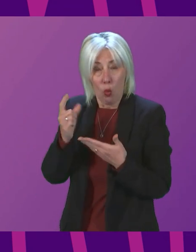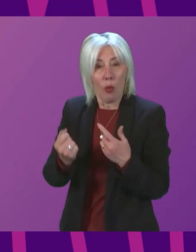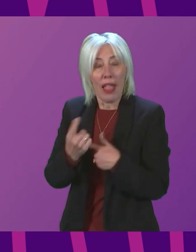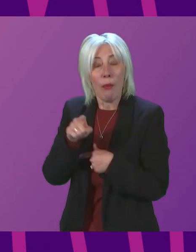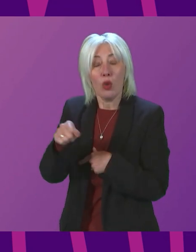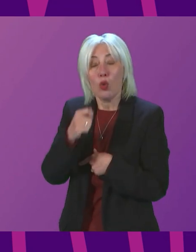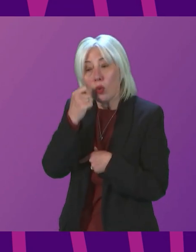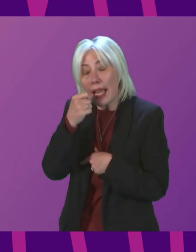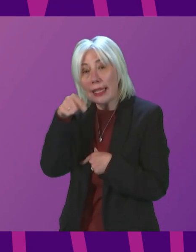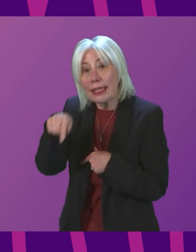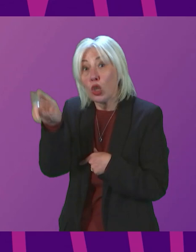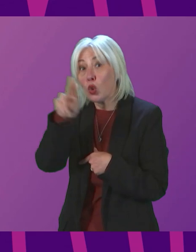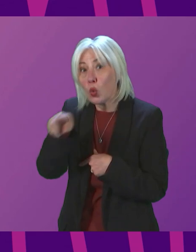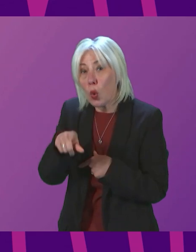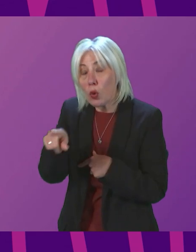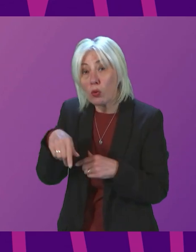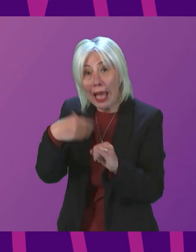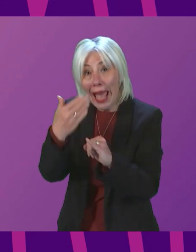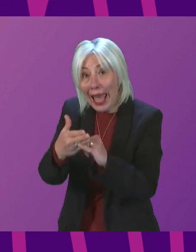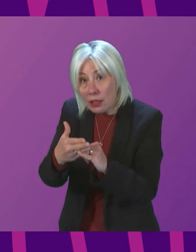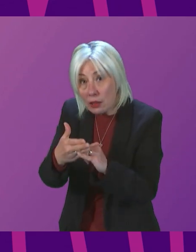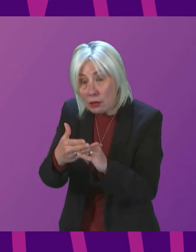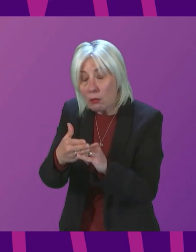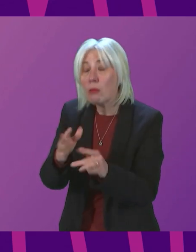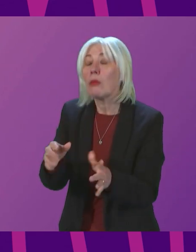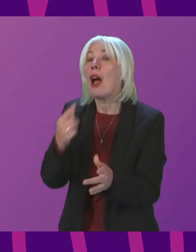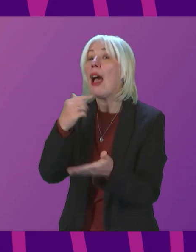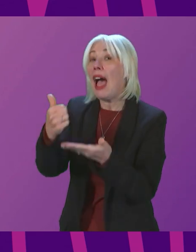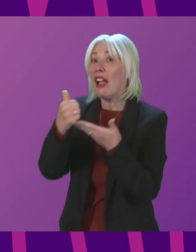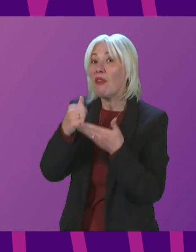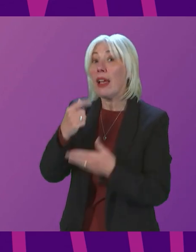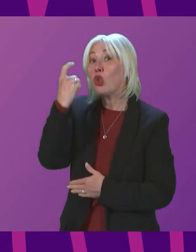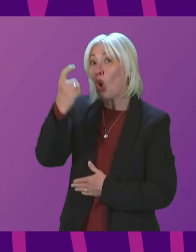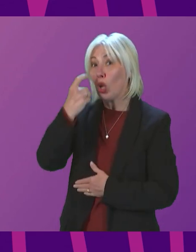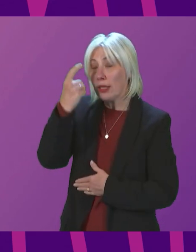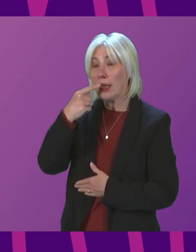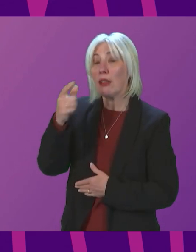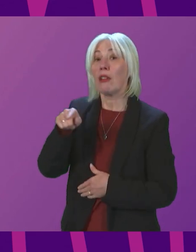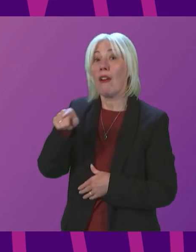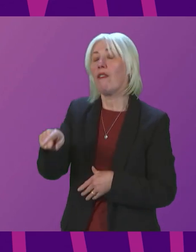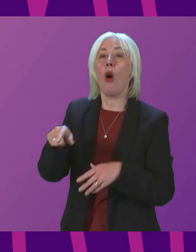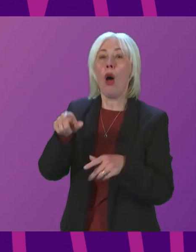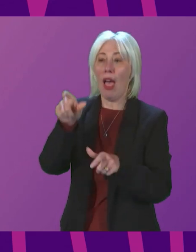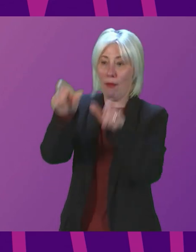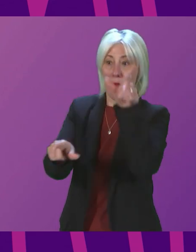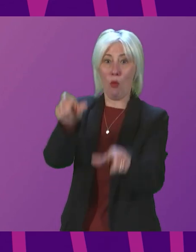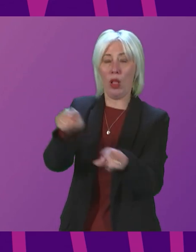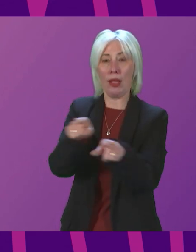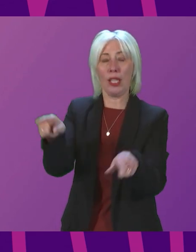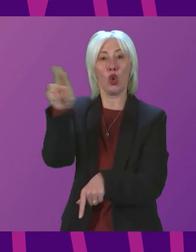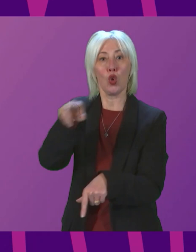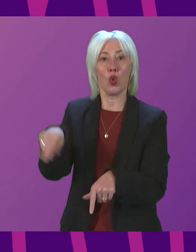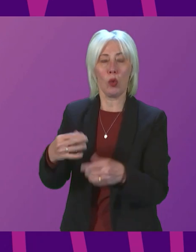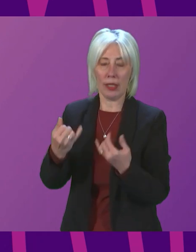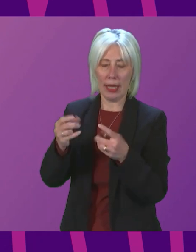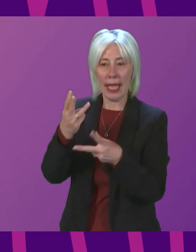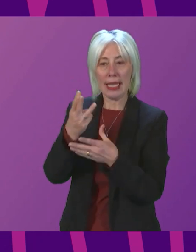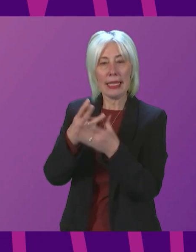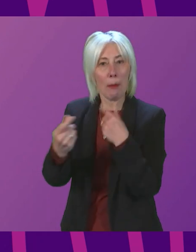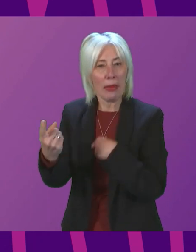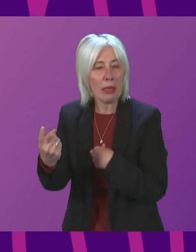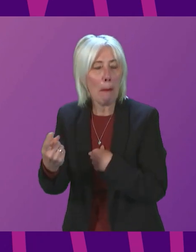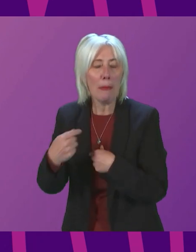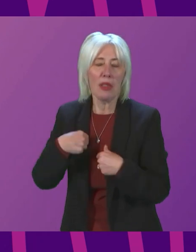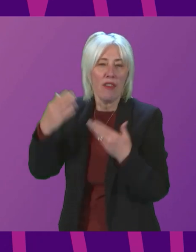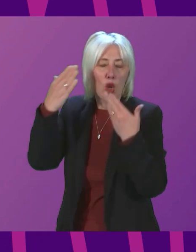end? I understand that the advice being considered will be for pupils to stay off if they have any symptoms, without knowing whether